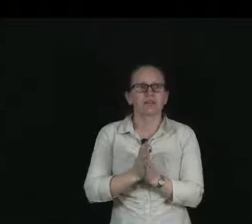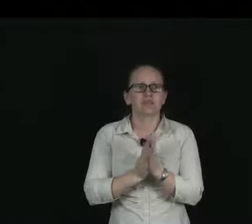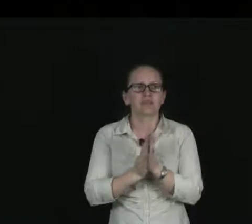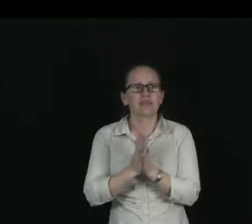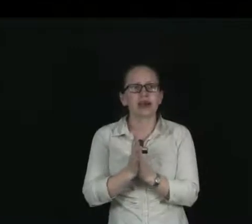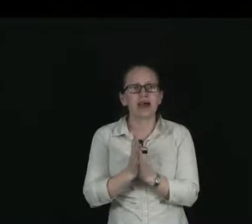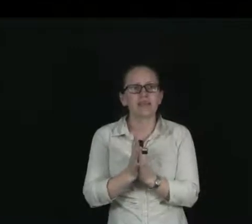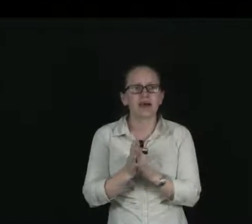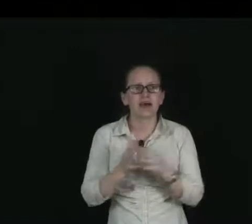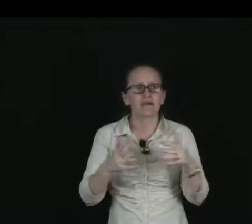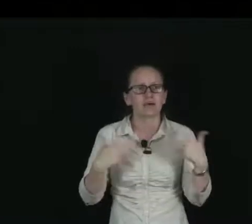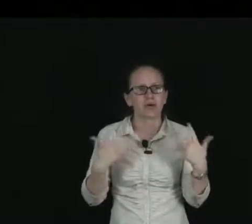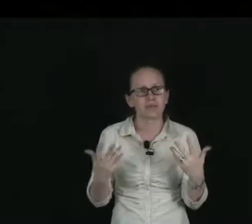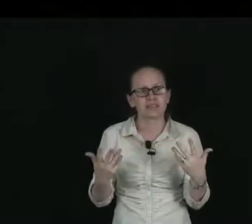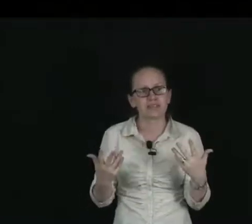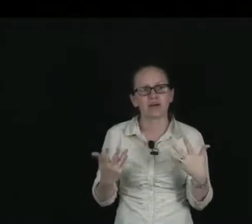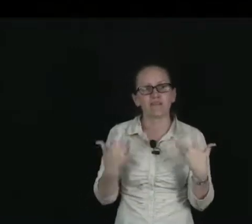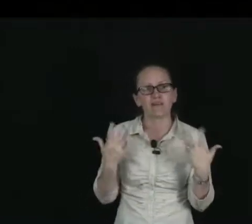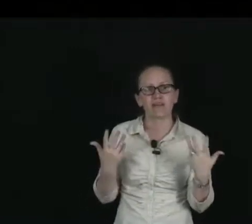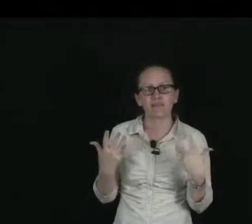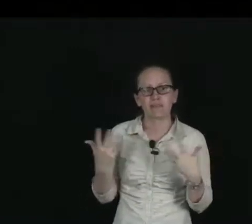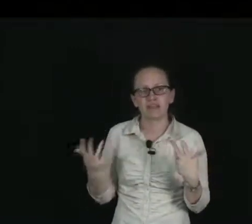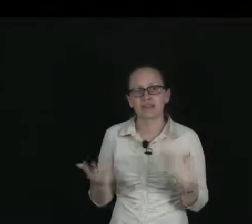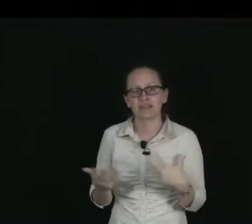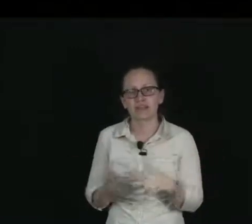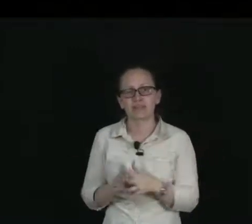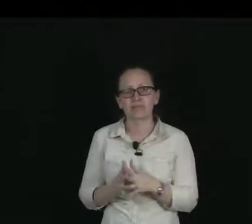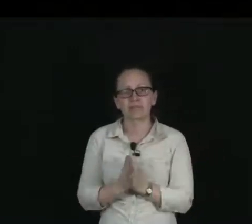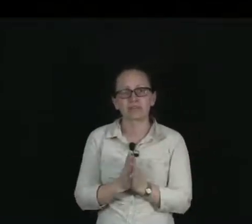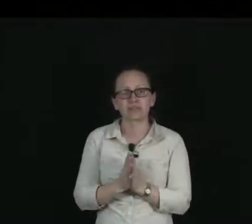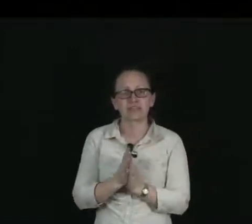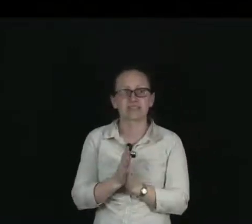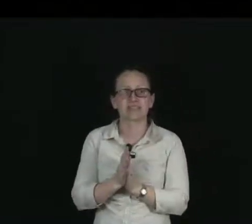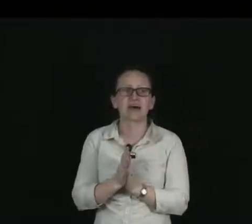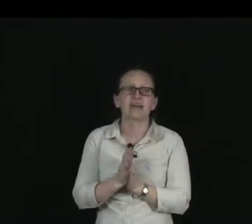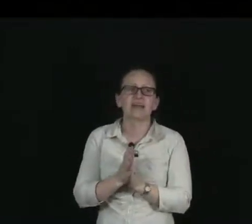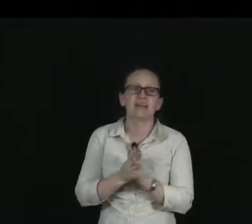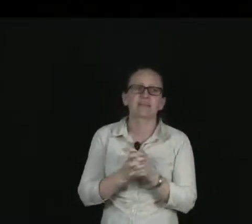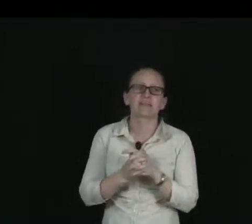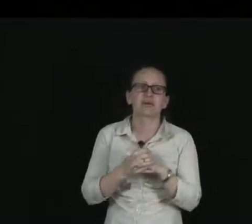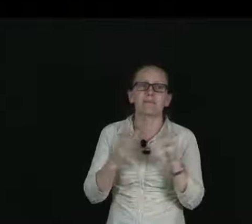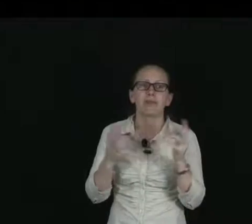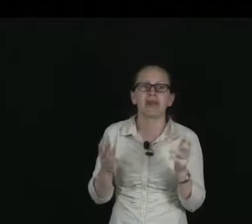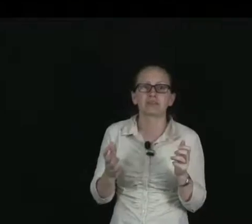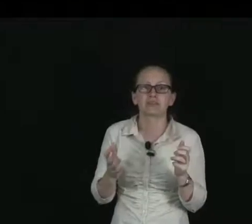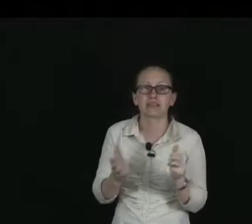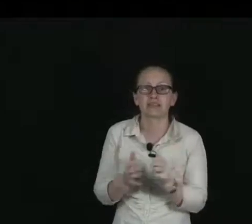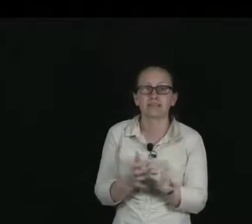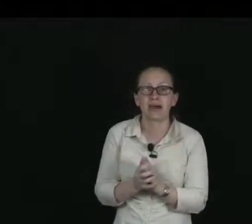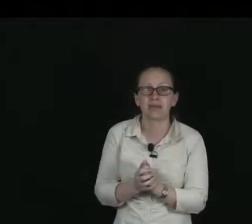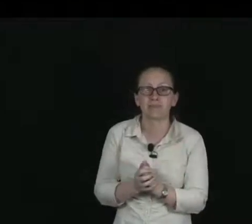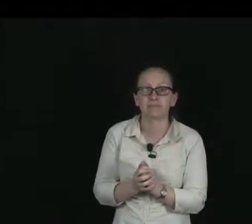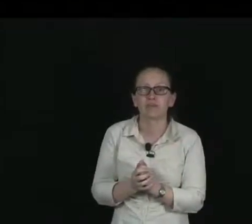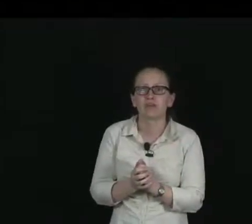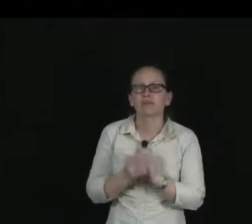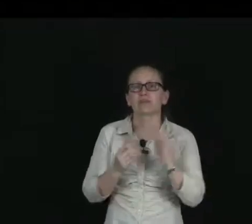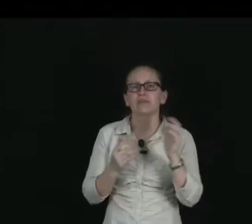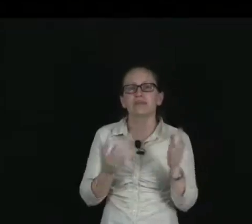The other property of alpha, beta, and gamma that we want to consider is the penetrating power. So the